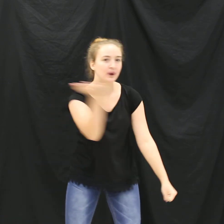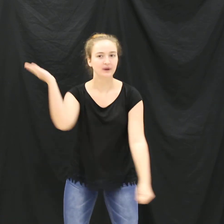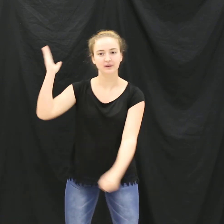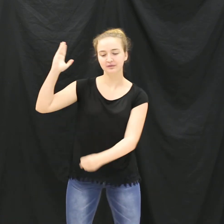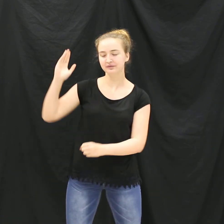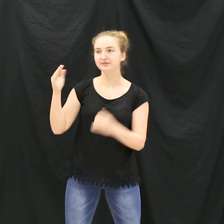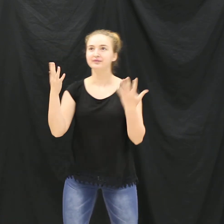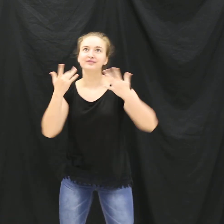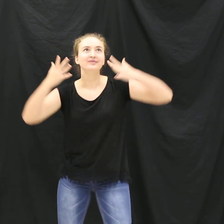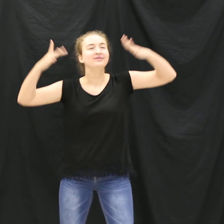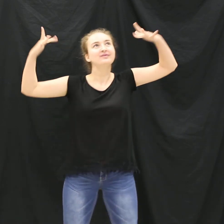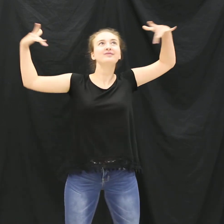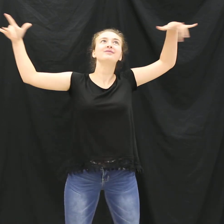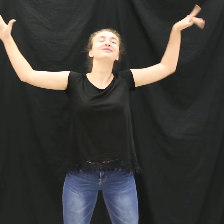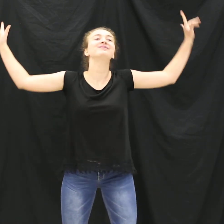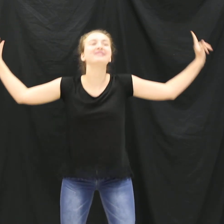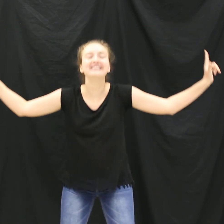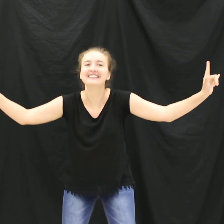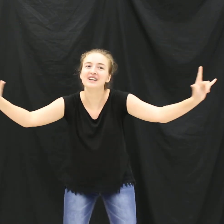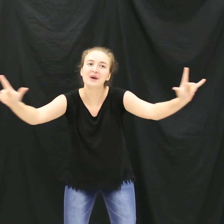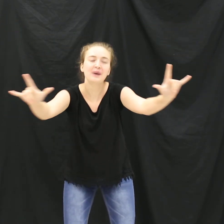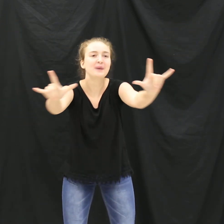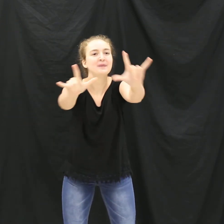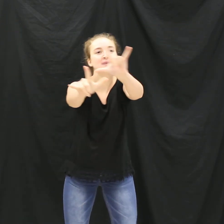down the way And can't forget it I'm comin'